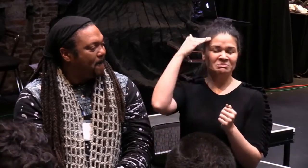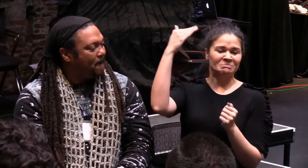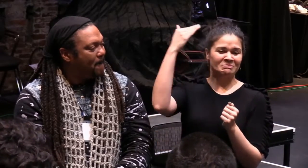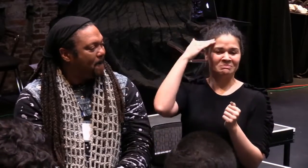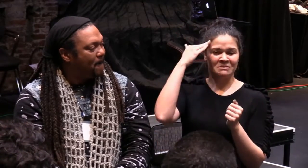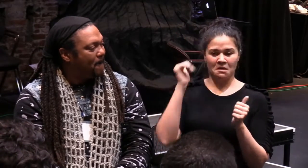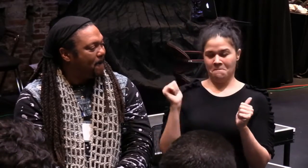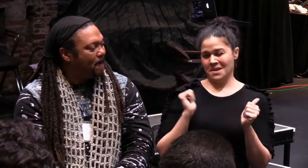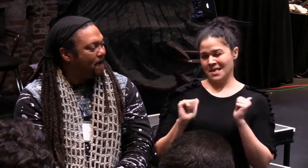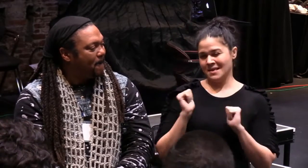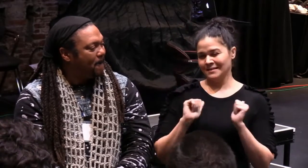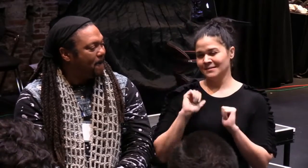one of two things happening.